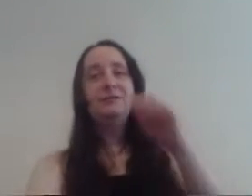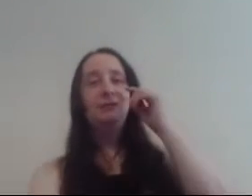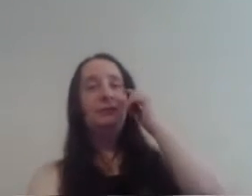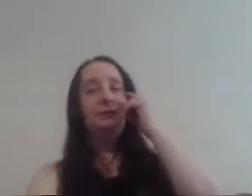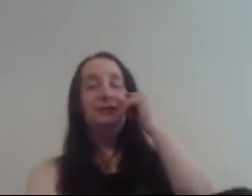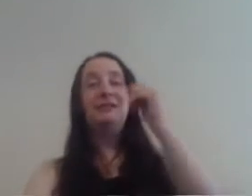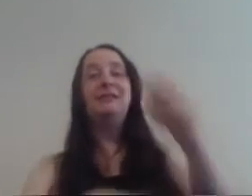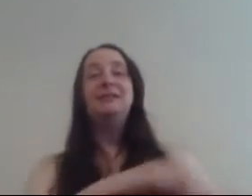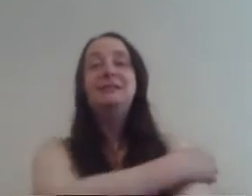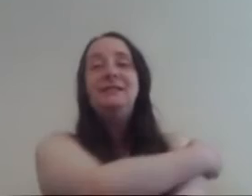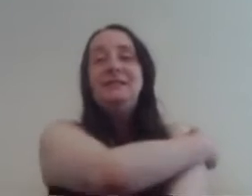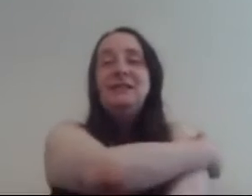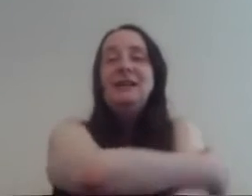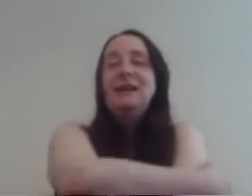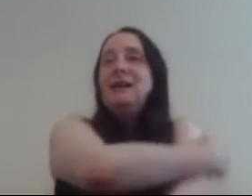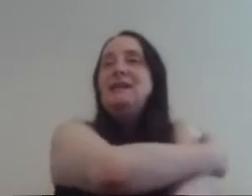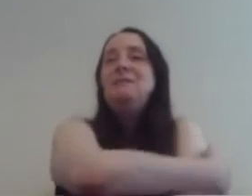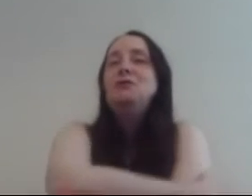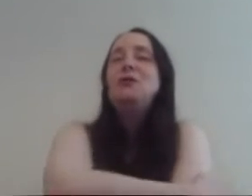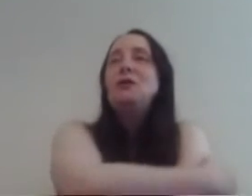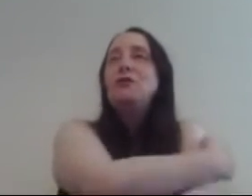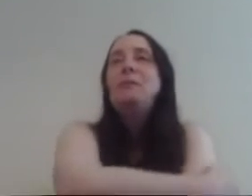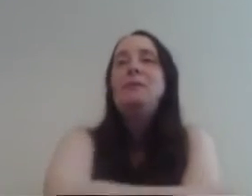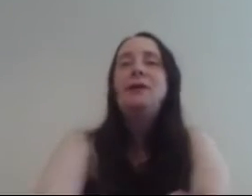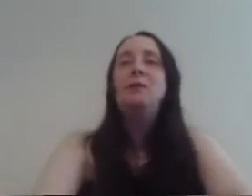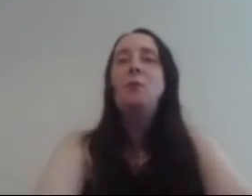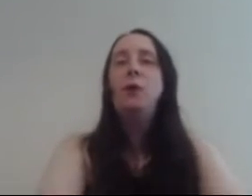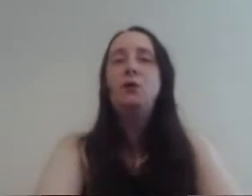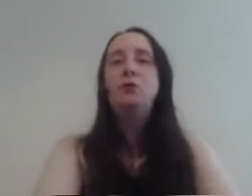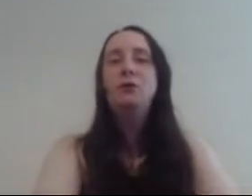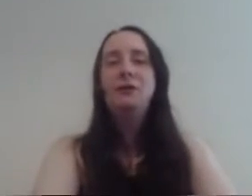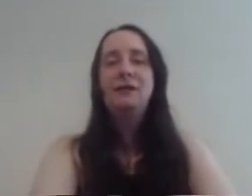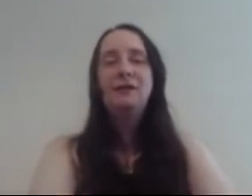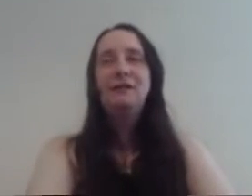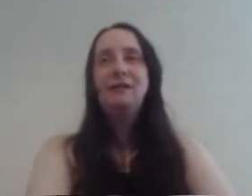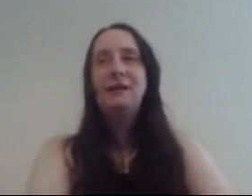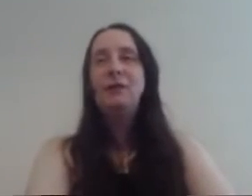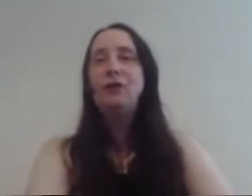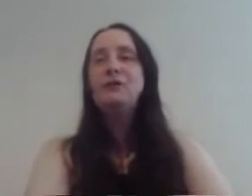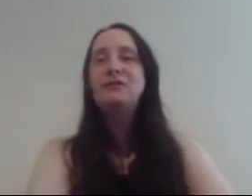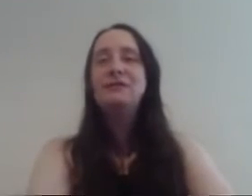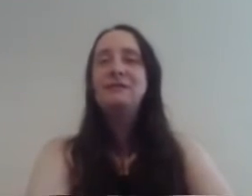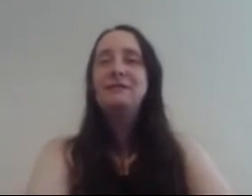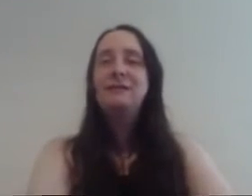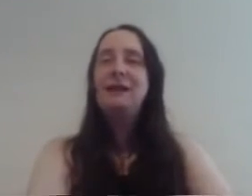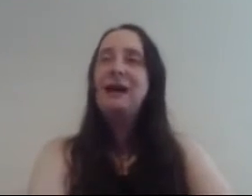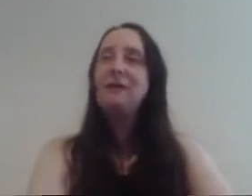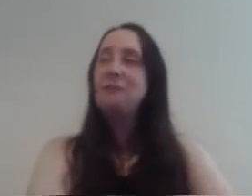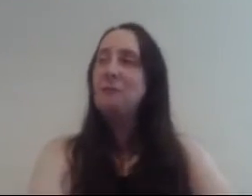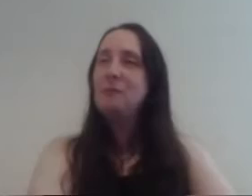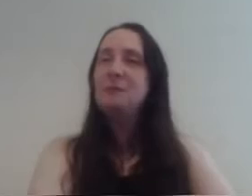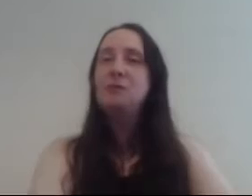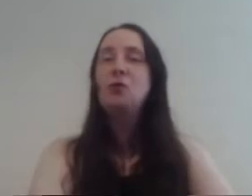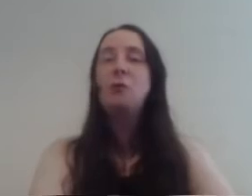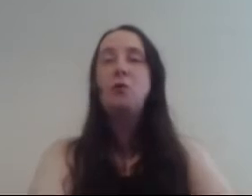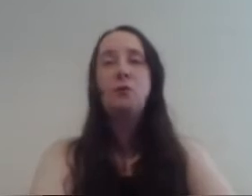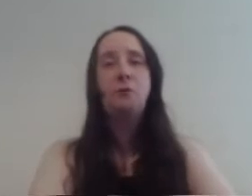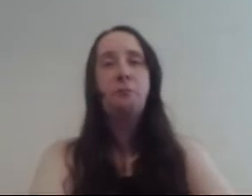so aye and we saw like Robin hurt him well in Oz when we saw Will with the